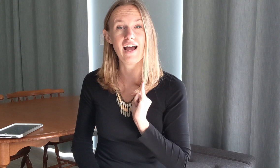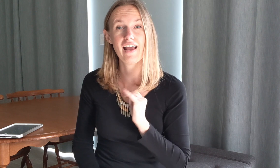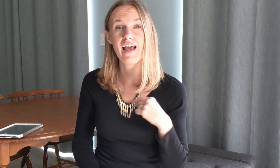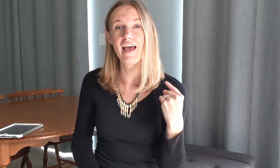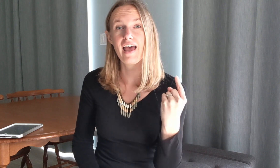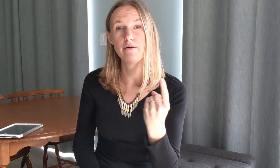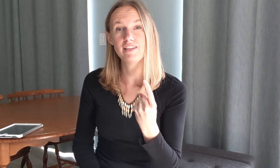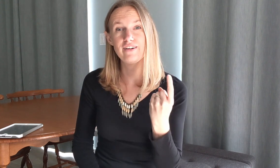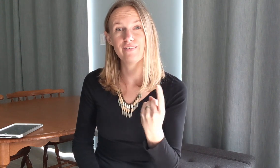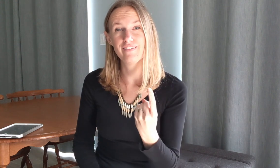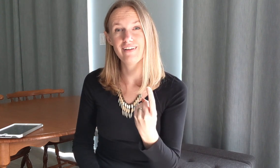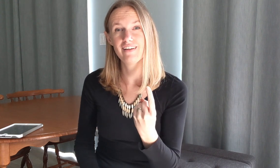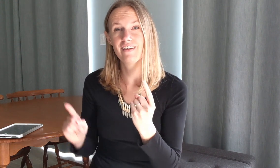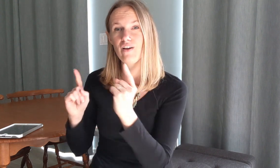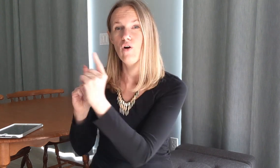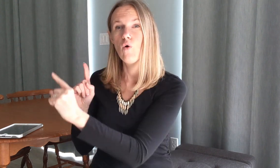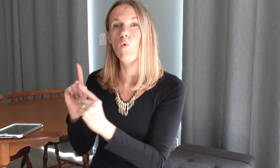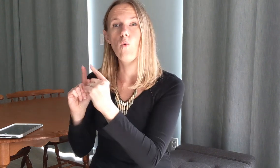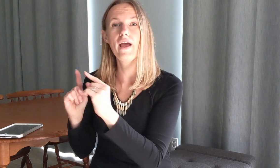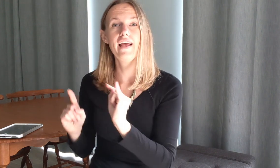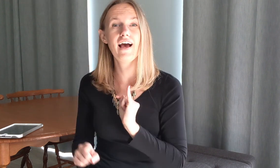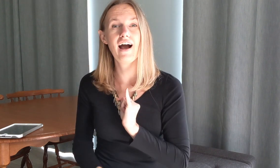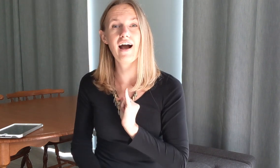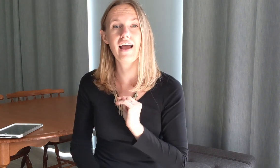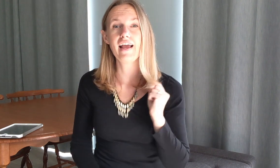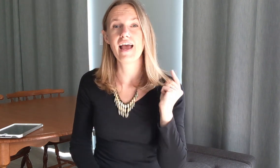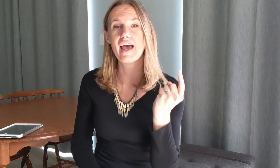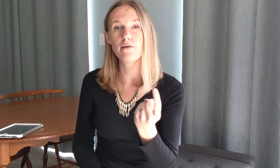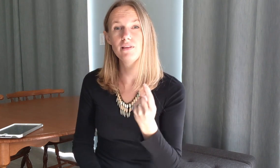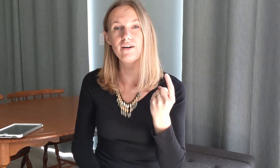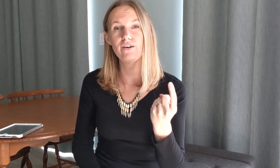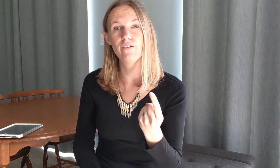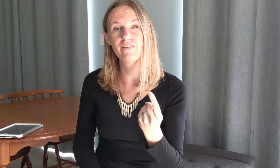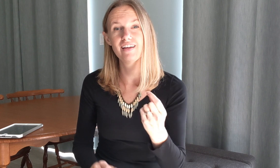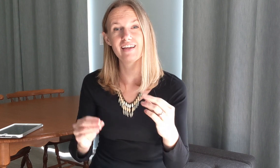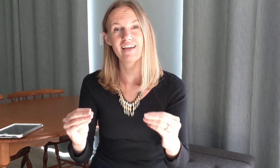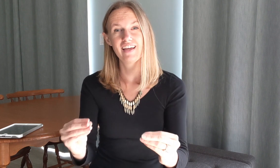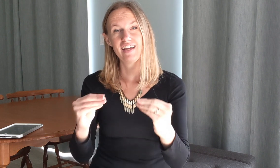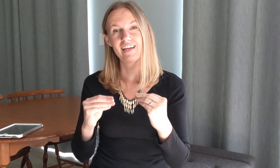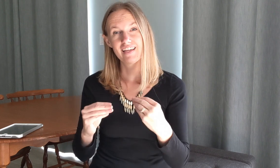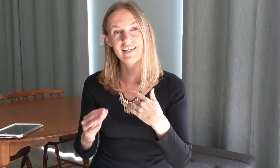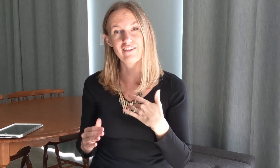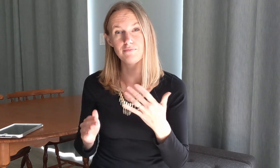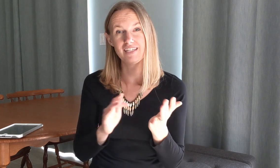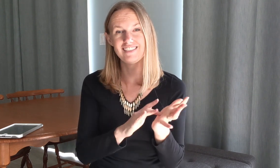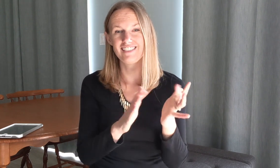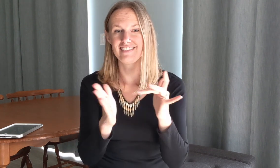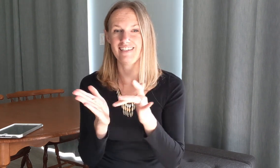am alone when I am alone give me Jesus